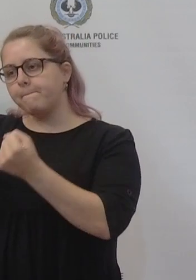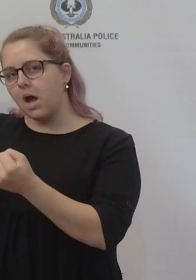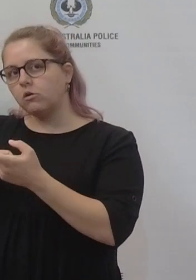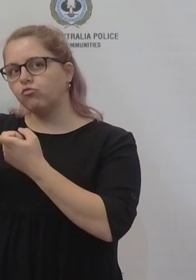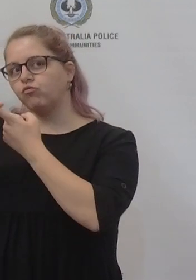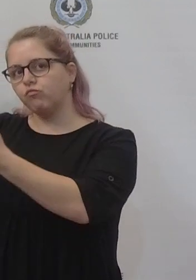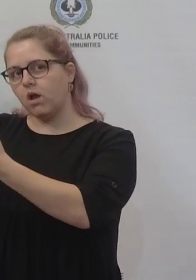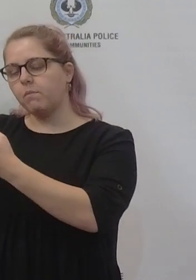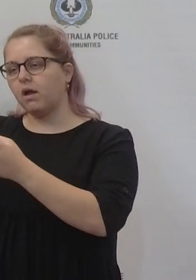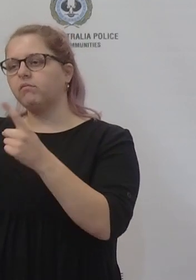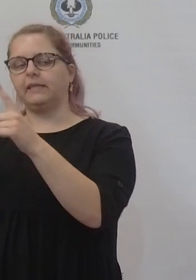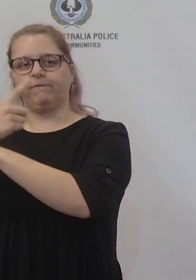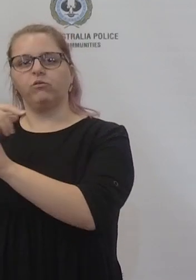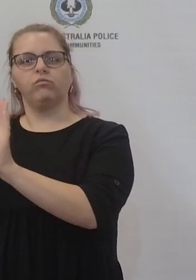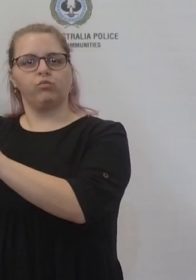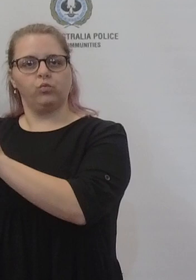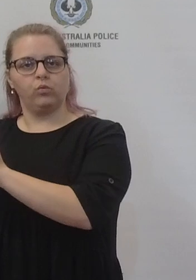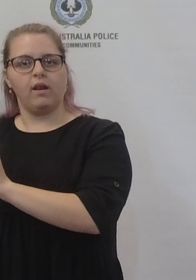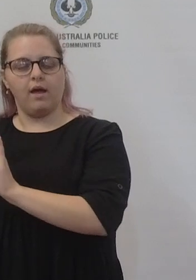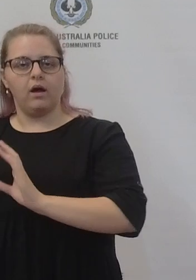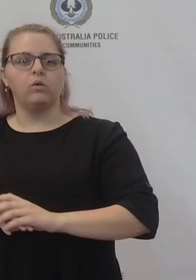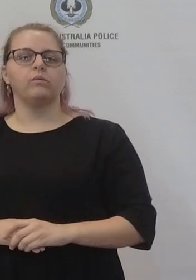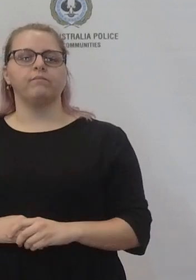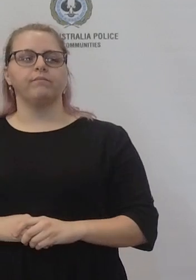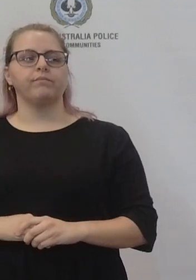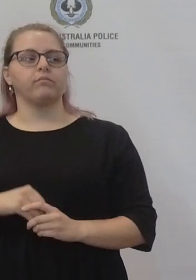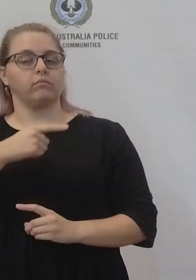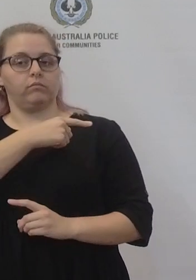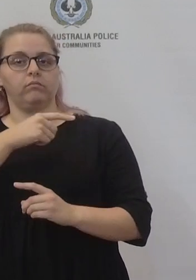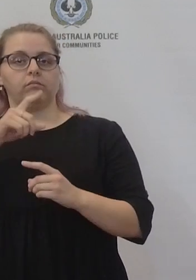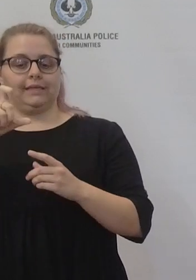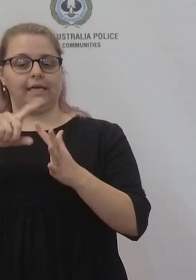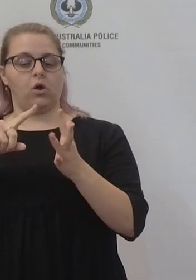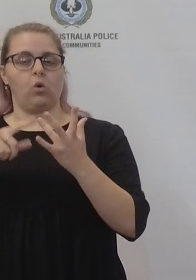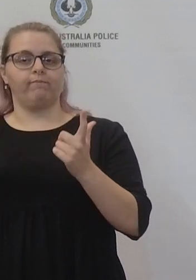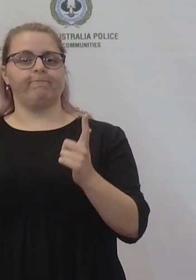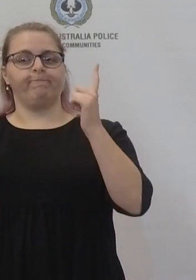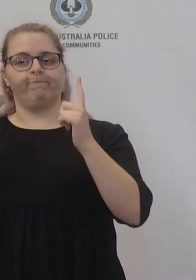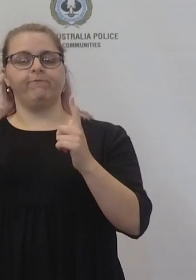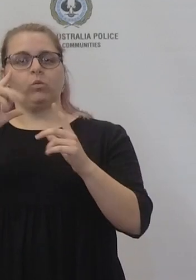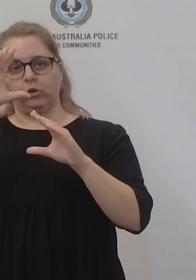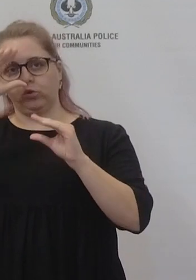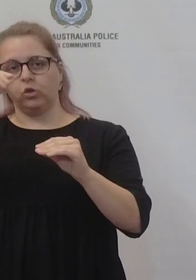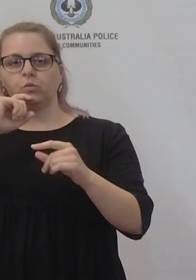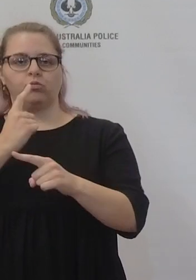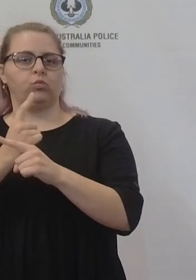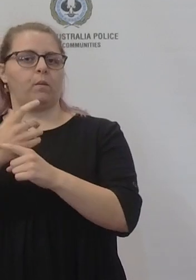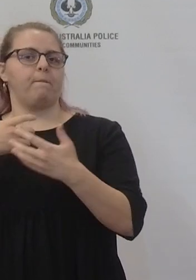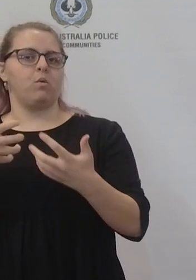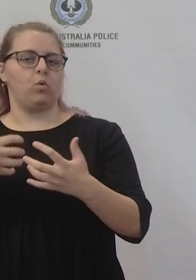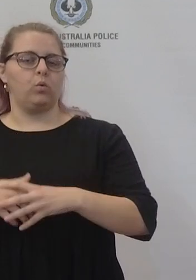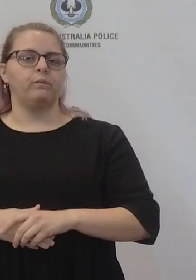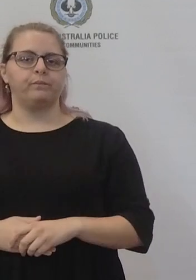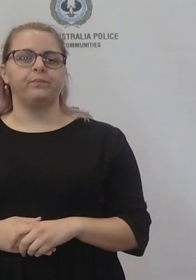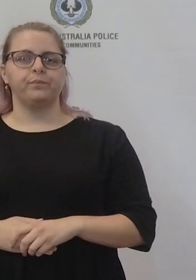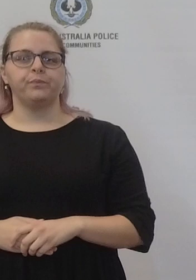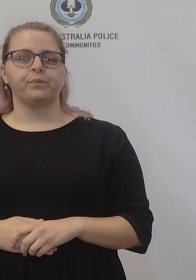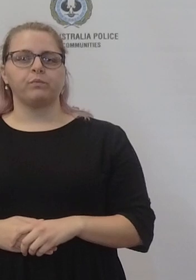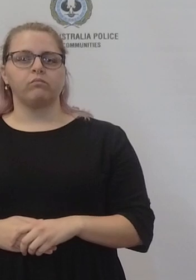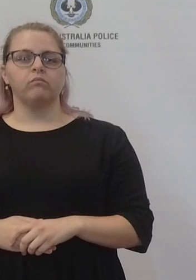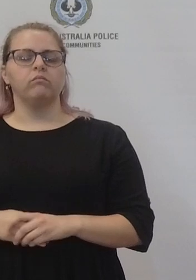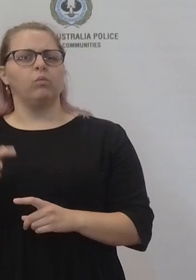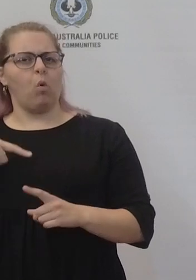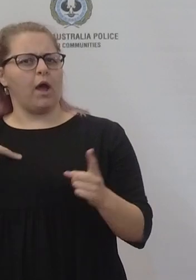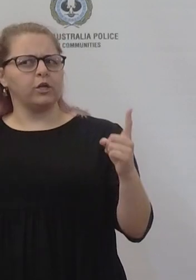looks like for education moving forward beyond midnight tonight. These changes are coming about as a result of the continual review